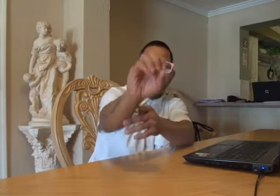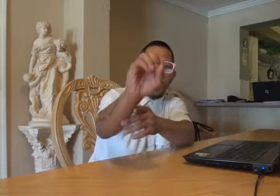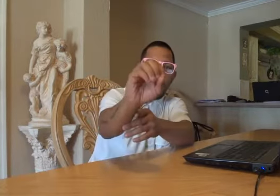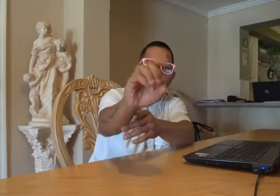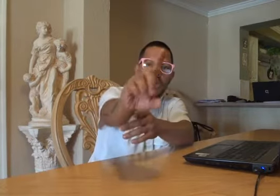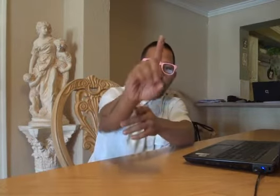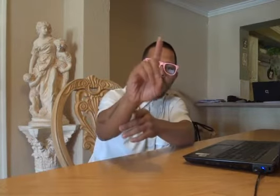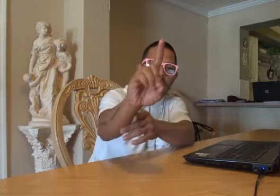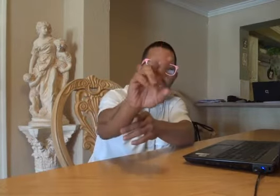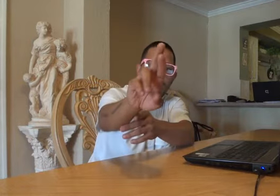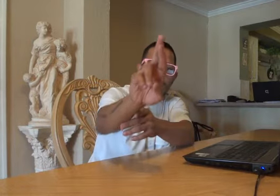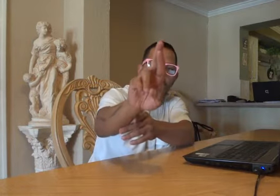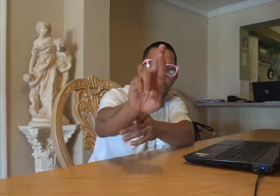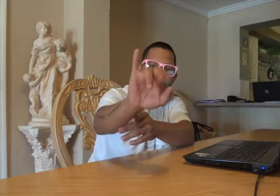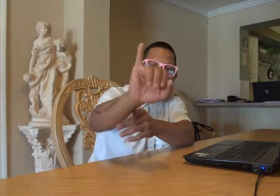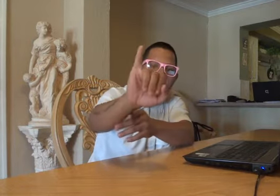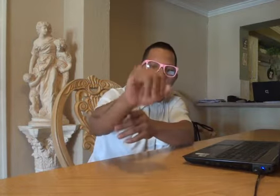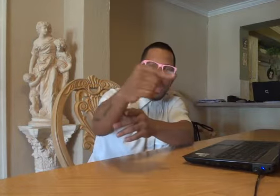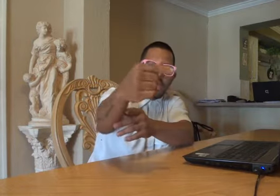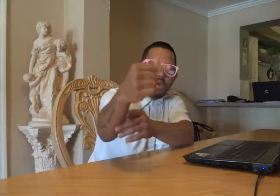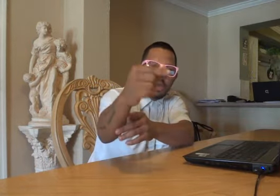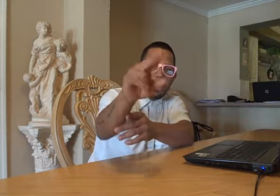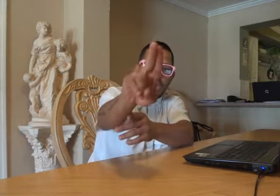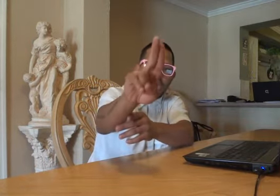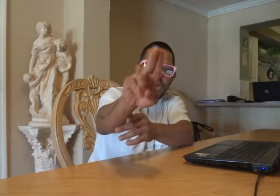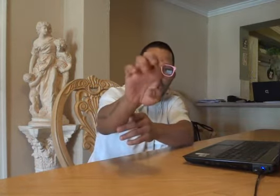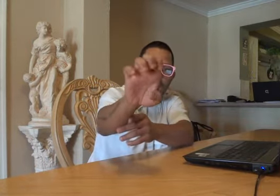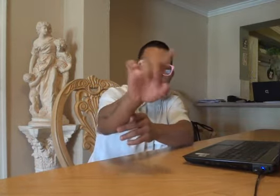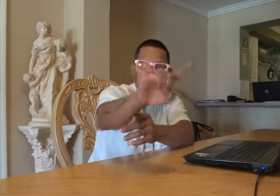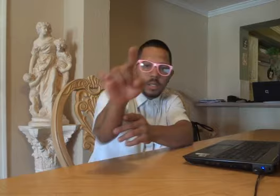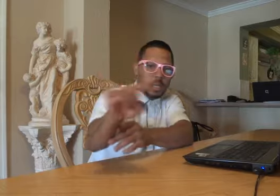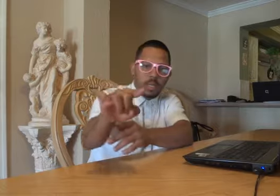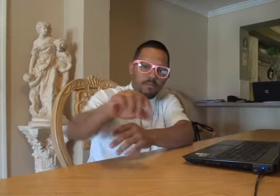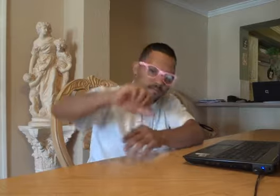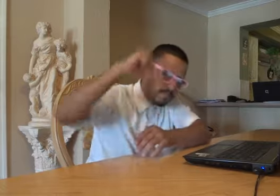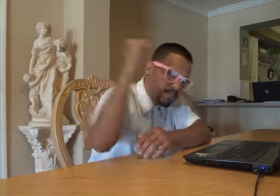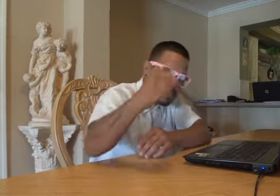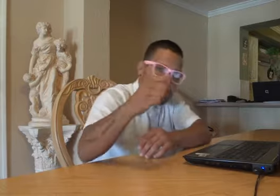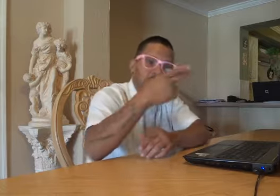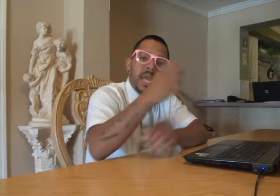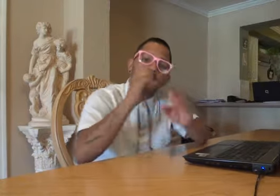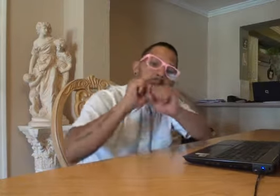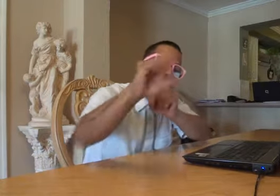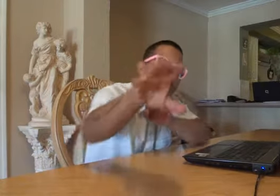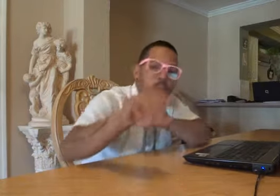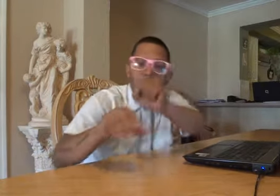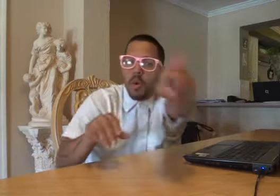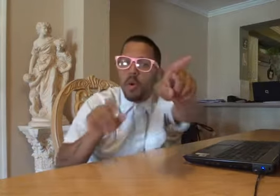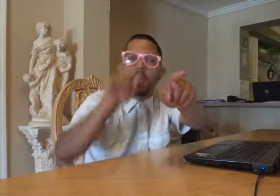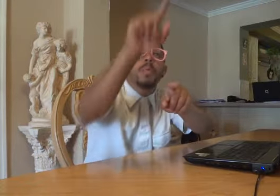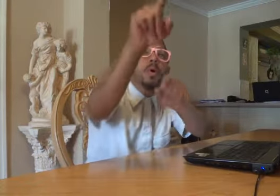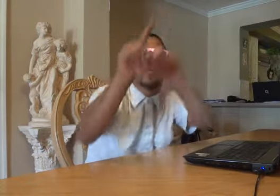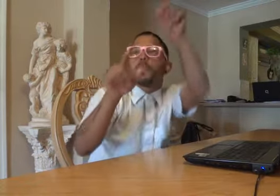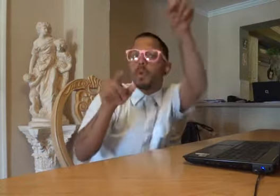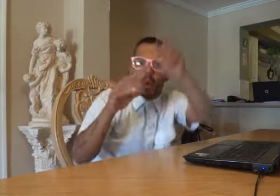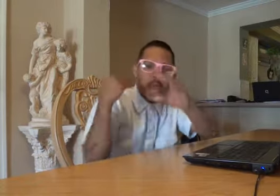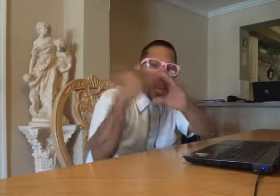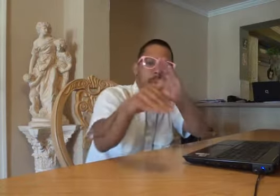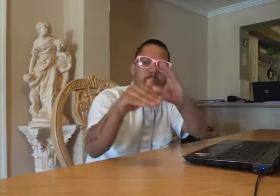It's like I'm having... Except you're here. All right. Now come with me. We have to get some stuff out of Mr.